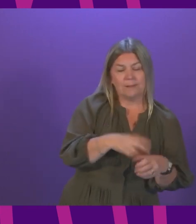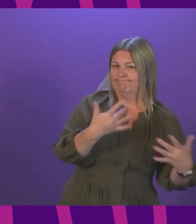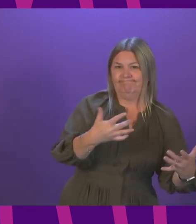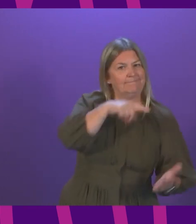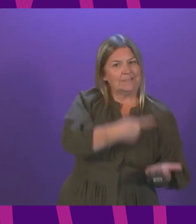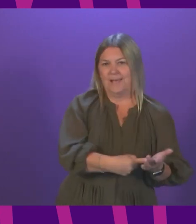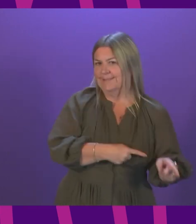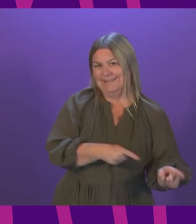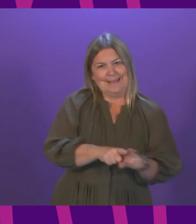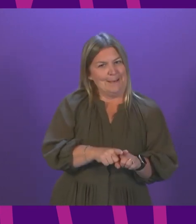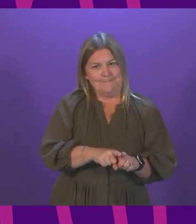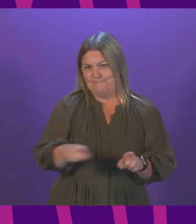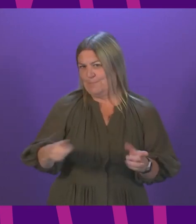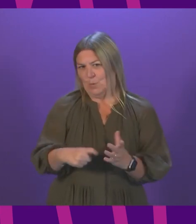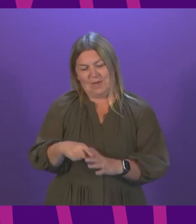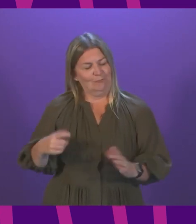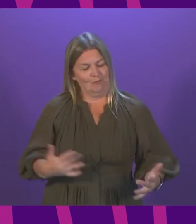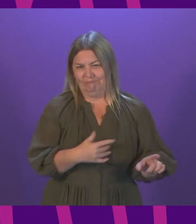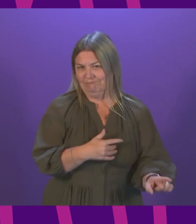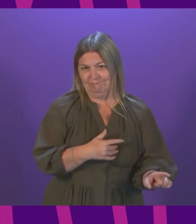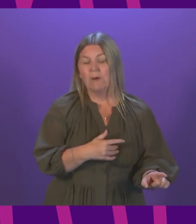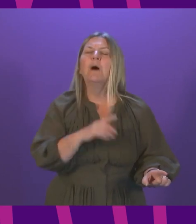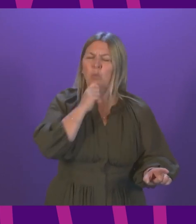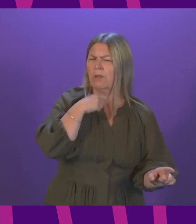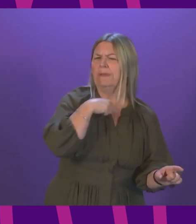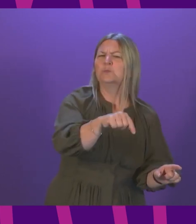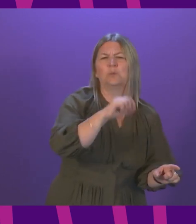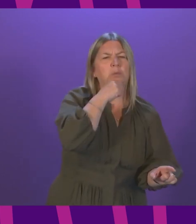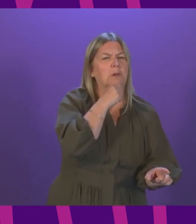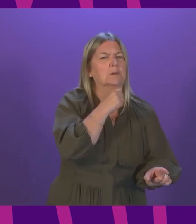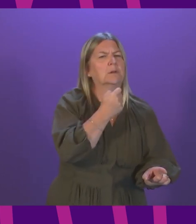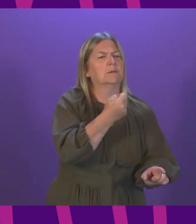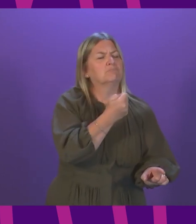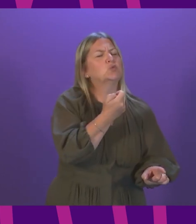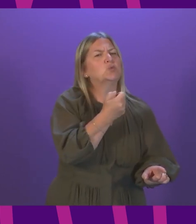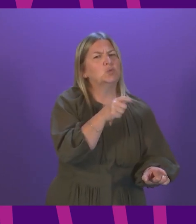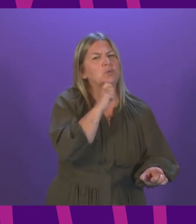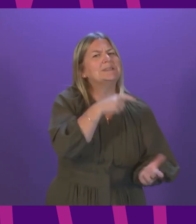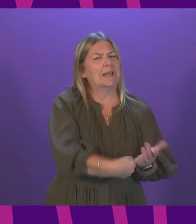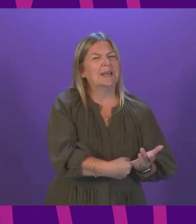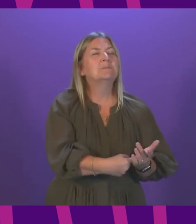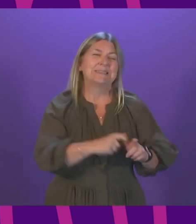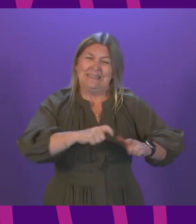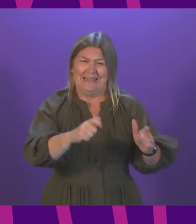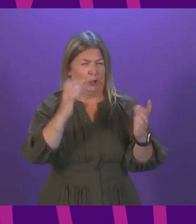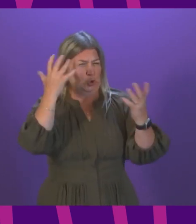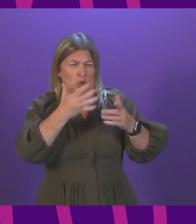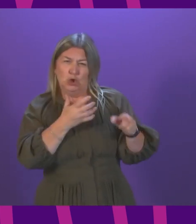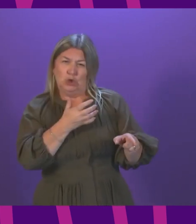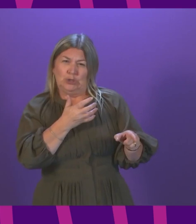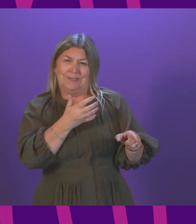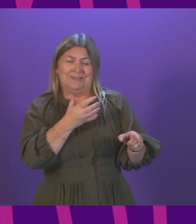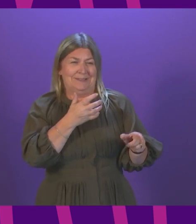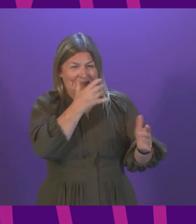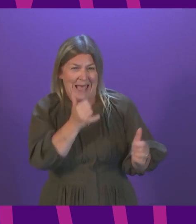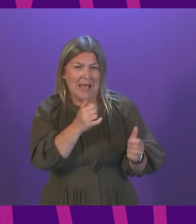decision on this, though we will do so within the next couple of days. We do have real concerns about easing the requirements